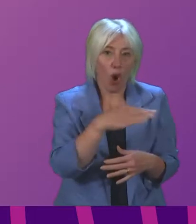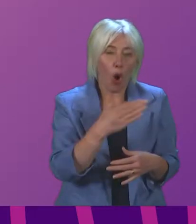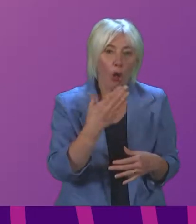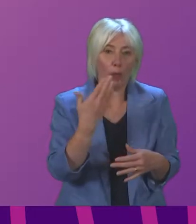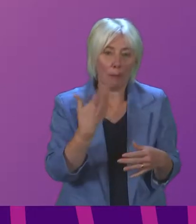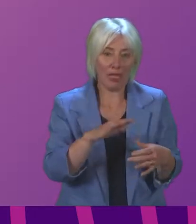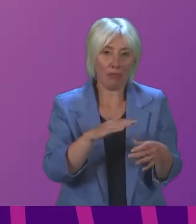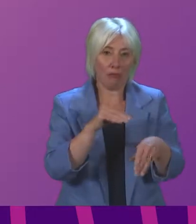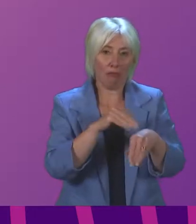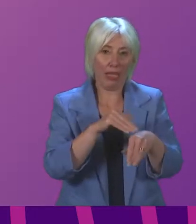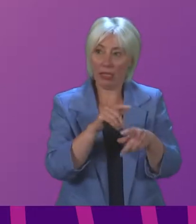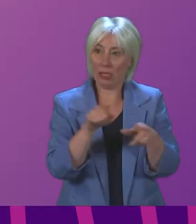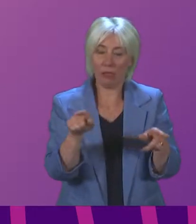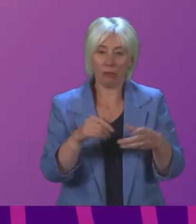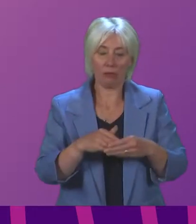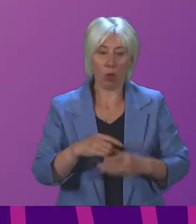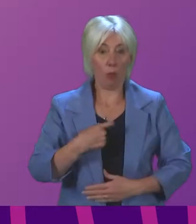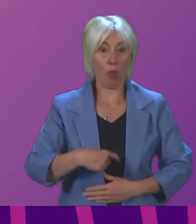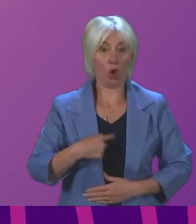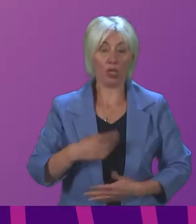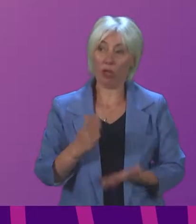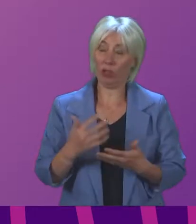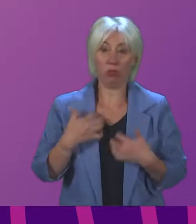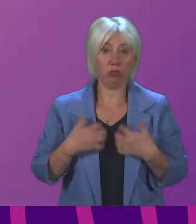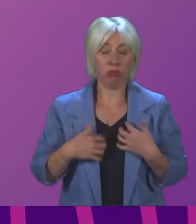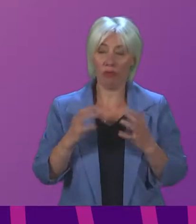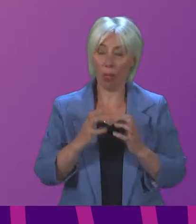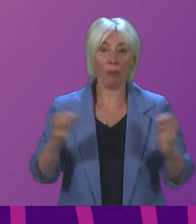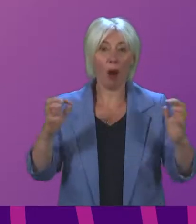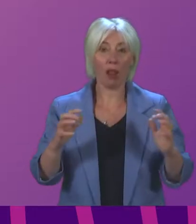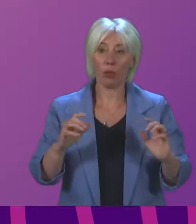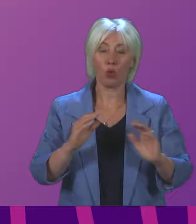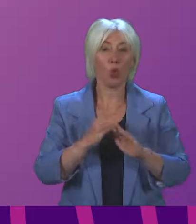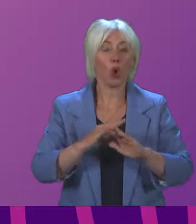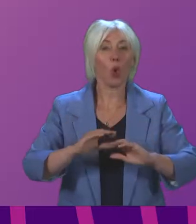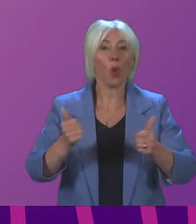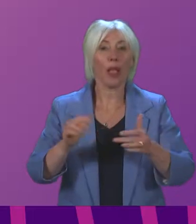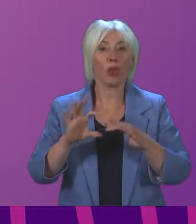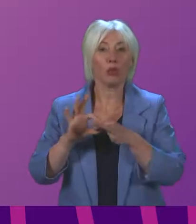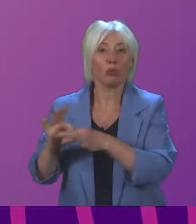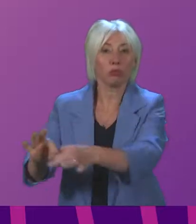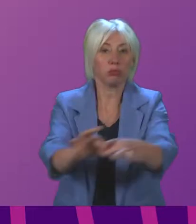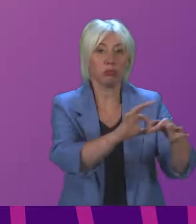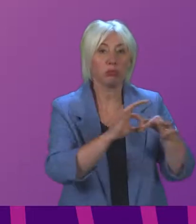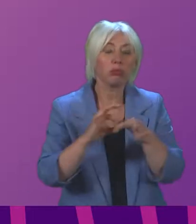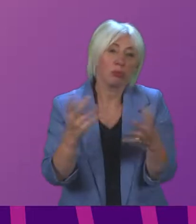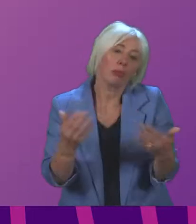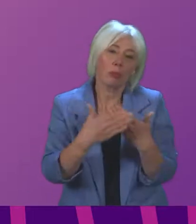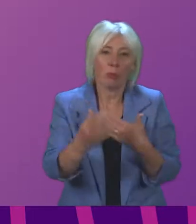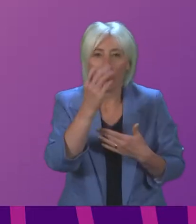of angle on it. And I personally am keen to see Parliament functioning well and having a joined-up approach as much as we can.